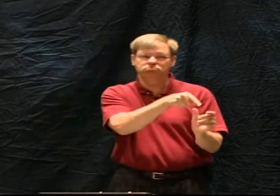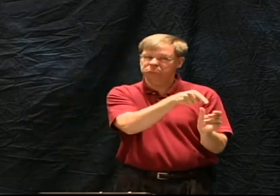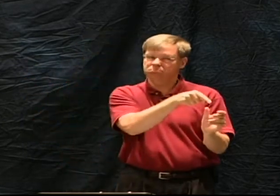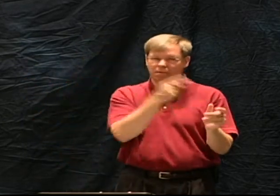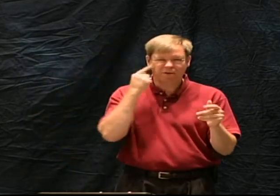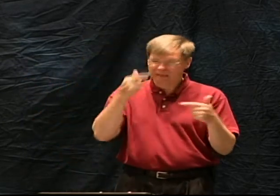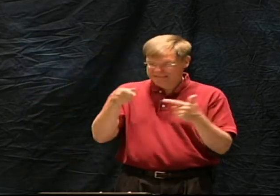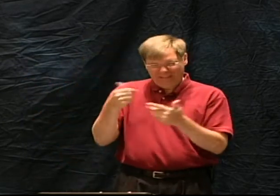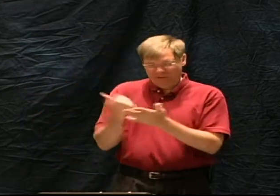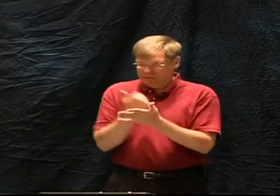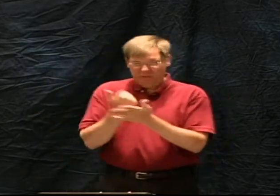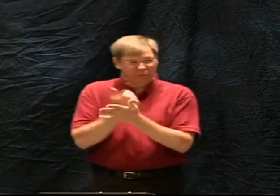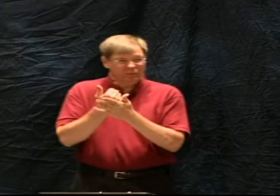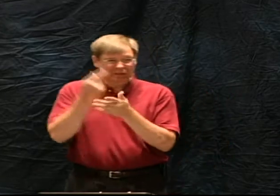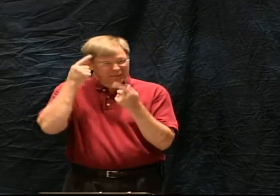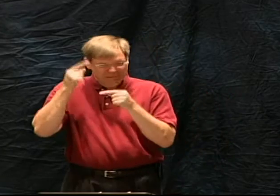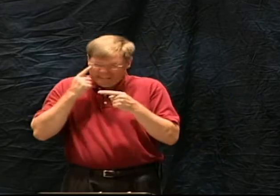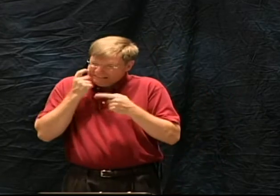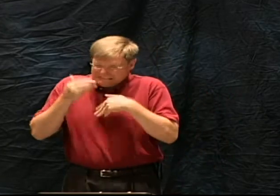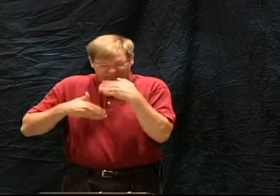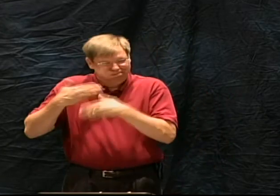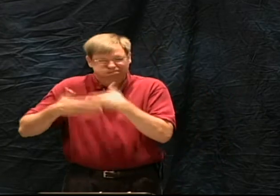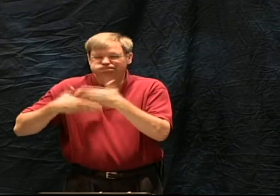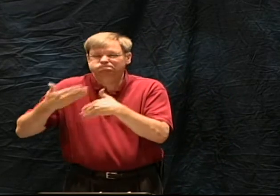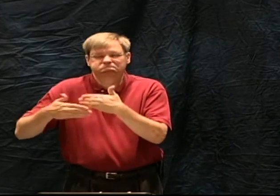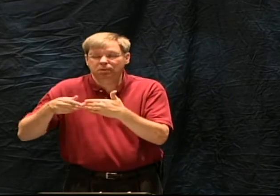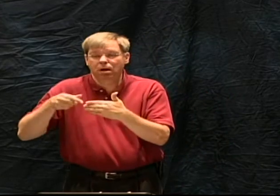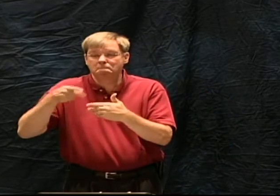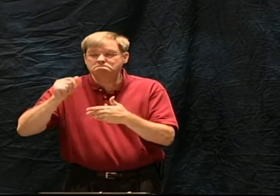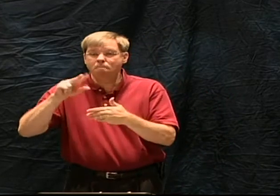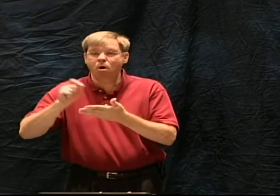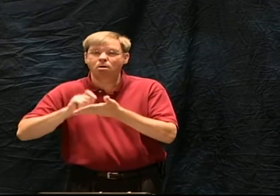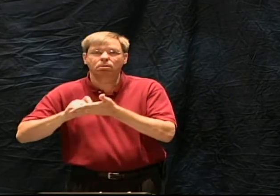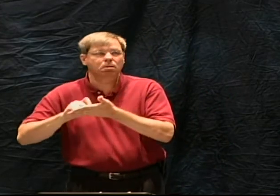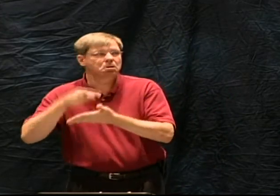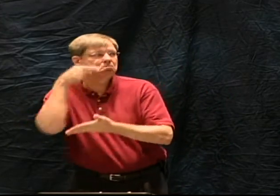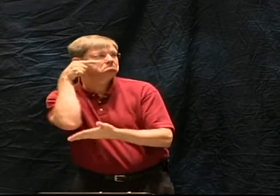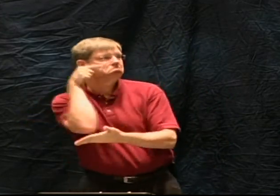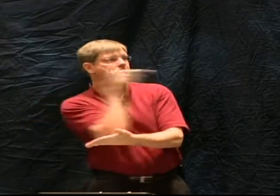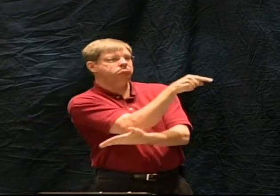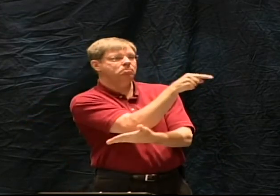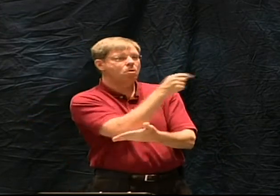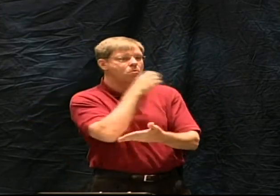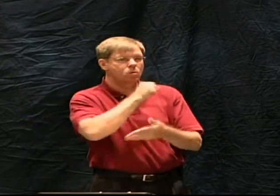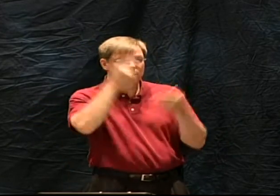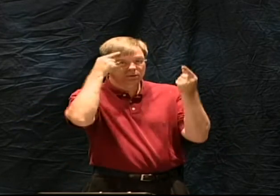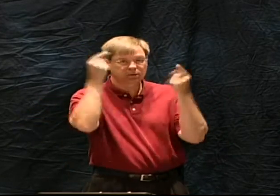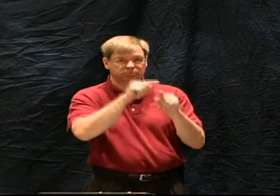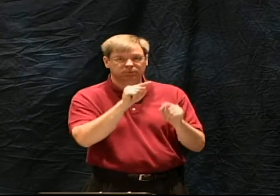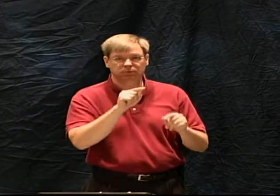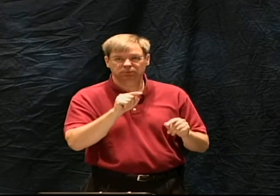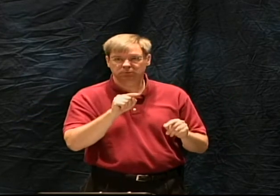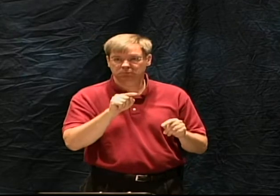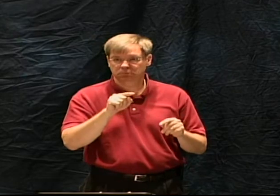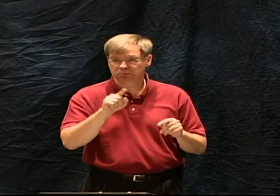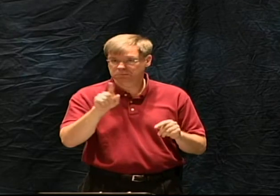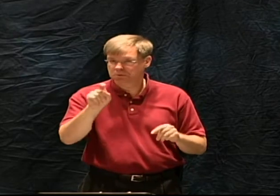There are those who believe that because the New Testament had not been completed, that it was only referring to the Old Testament.